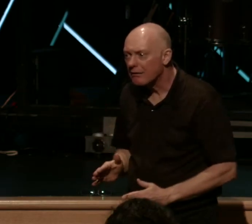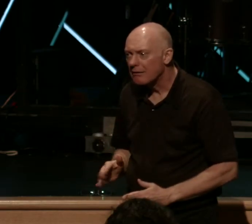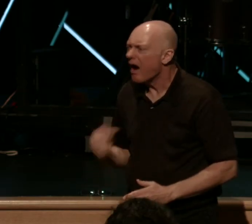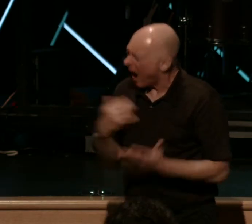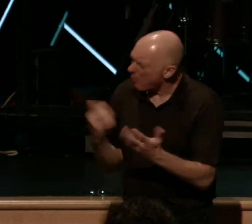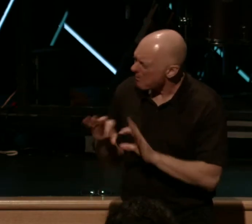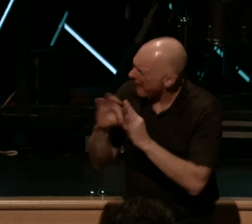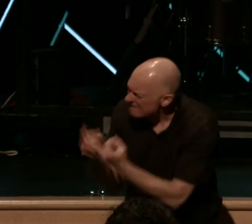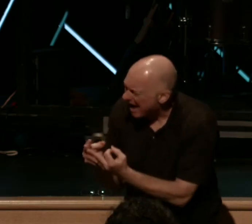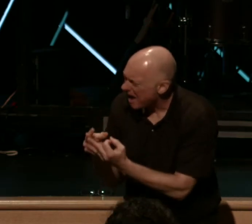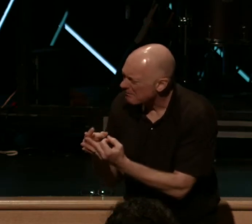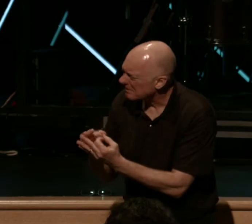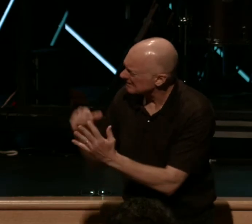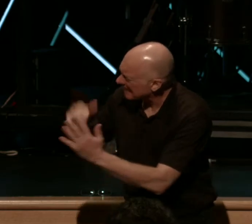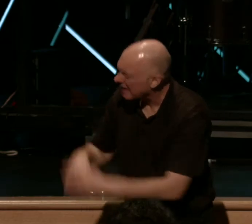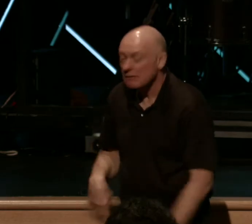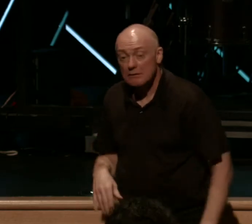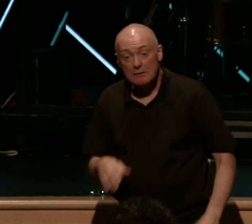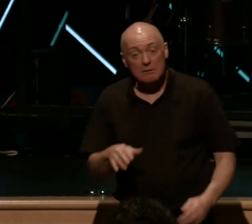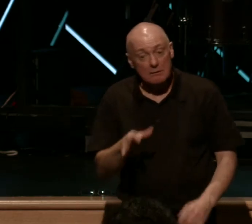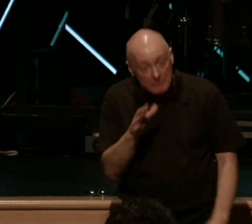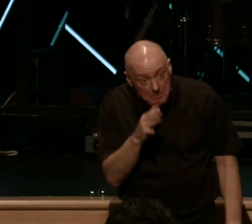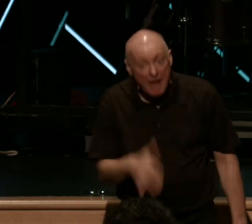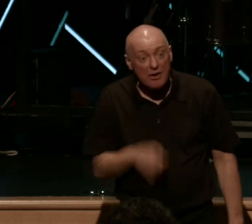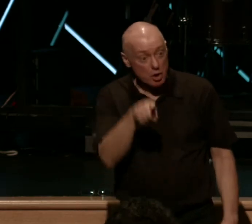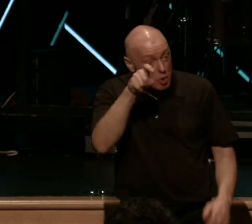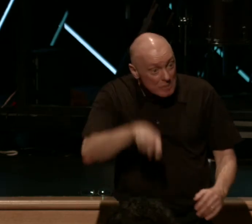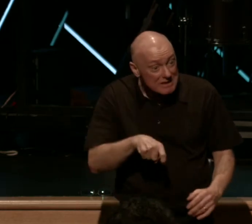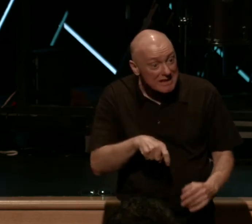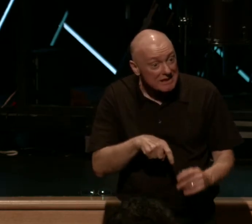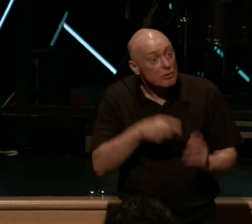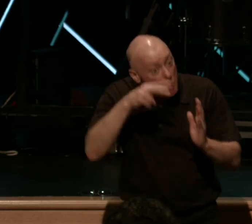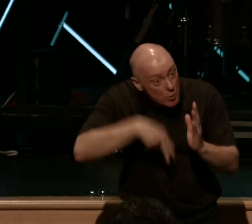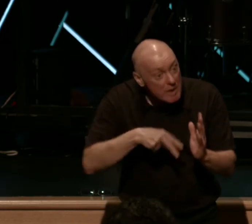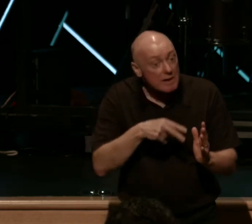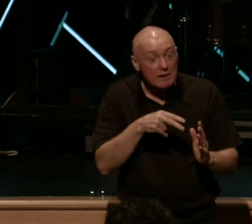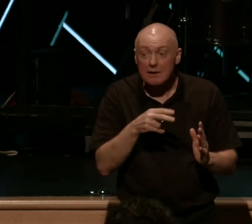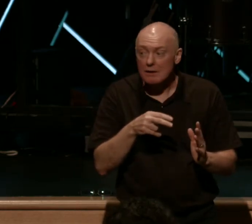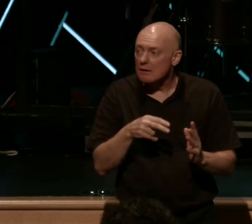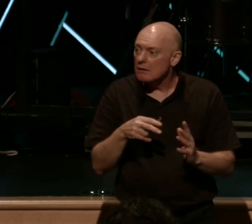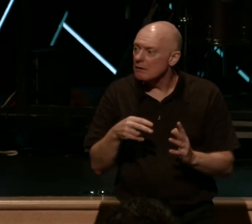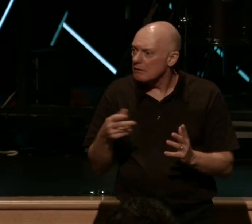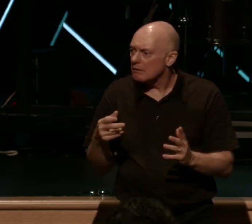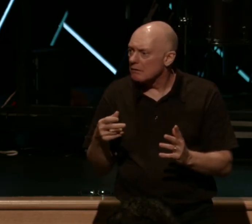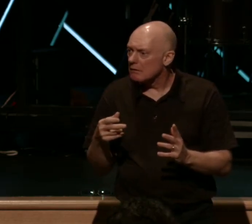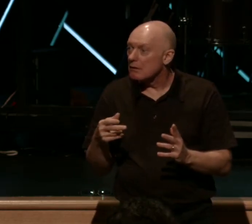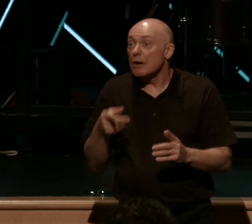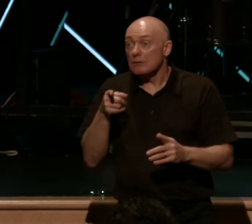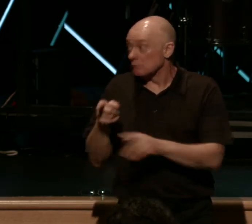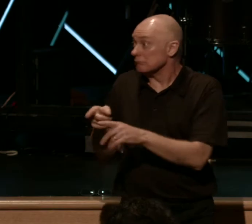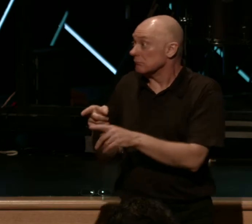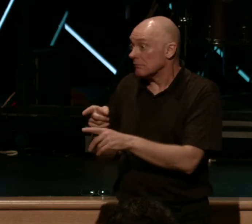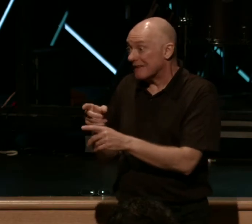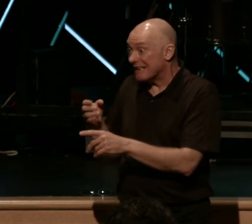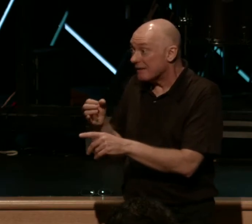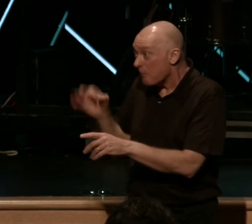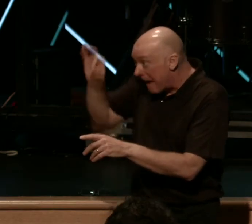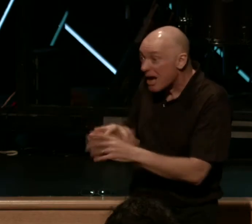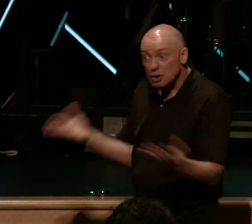to be in the word, mom, then you need to be emulating that in the word and then expecting that. As a pastor of this church, if you want your people to